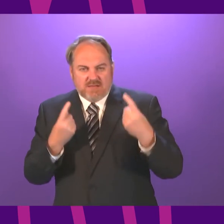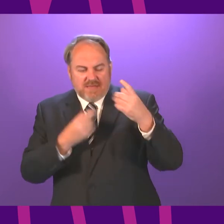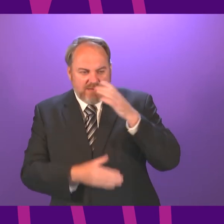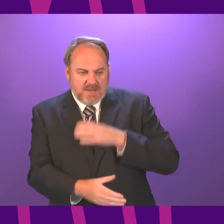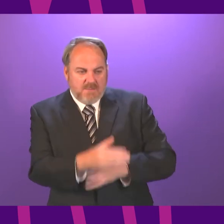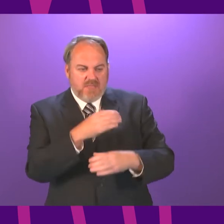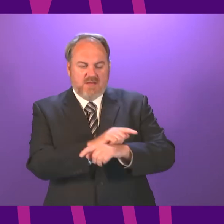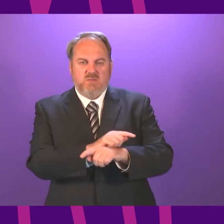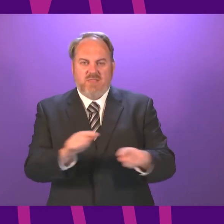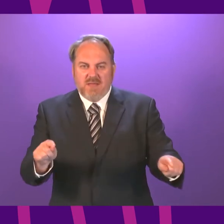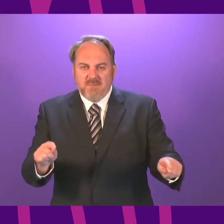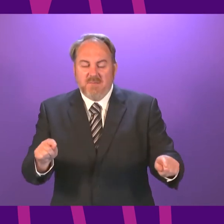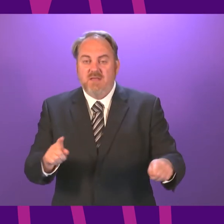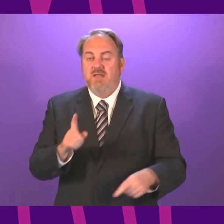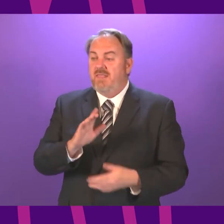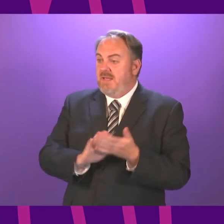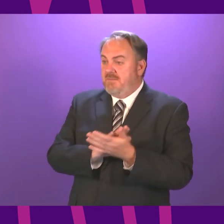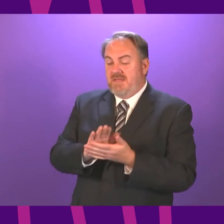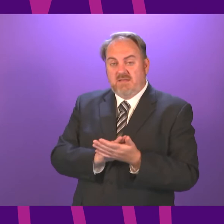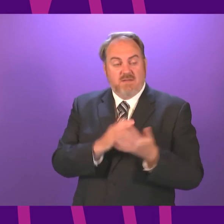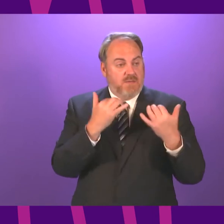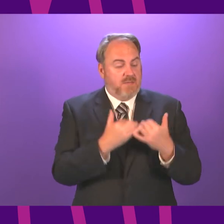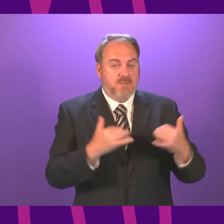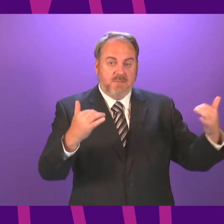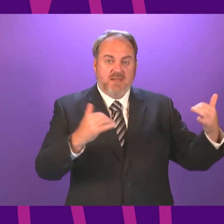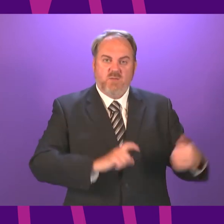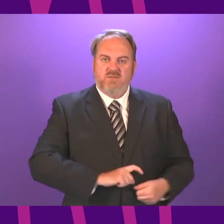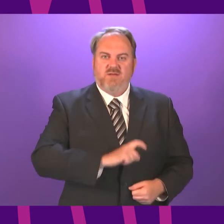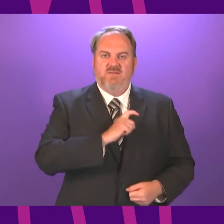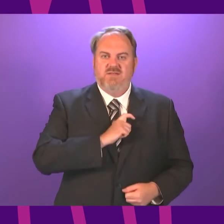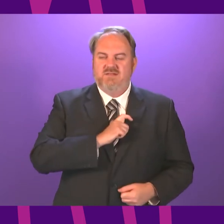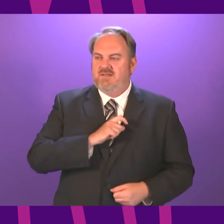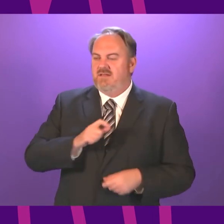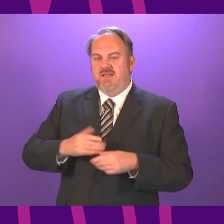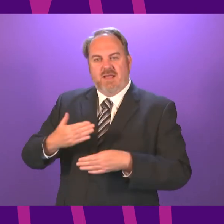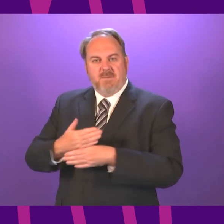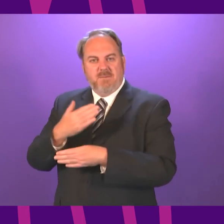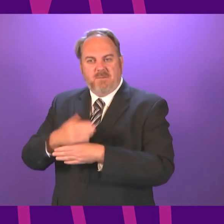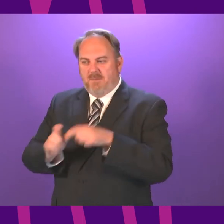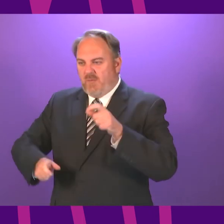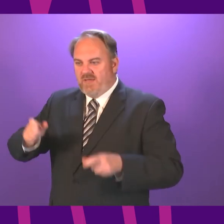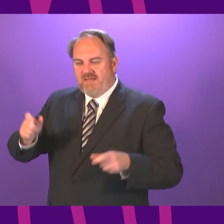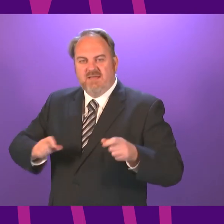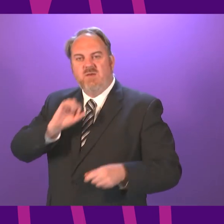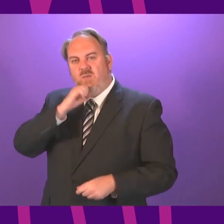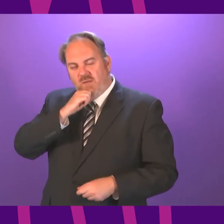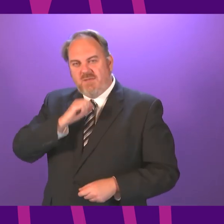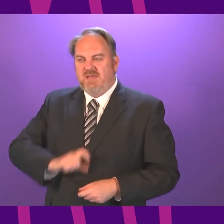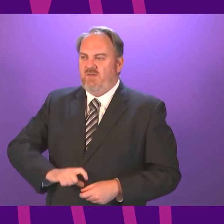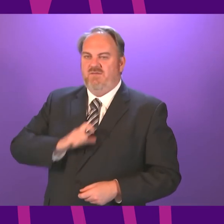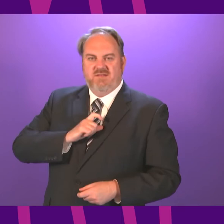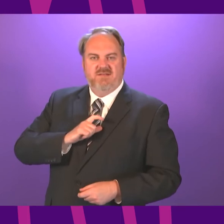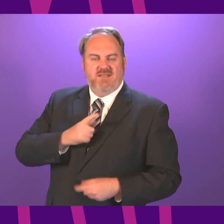make sure we can give confidence to the public, give confidence to employees and give confidence to employers and come through this crisis together?